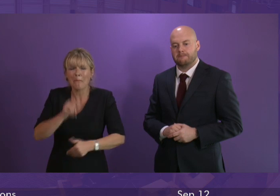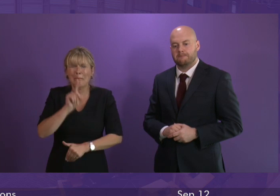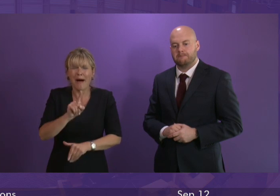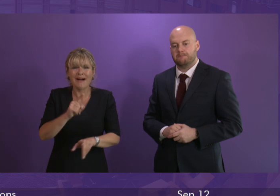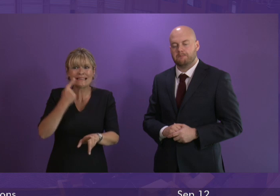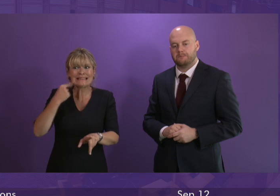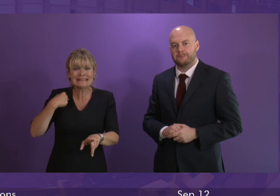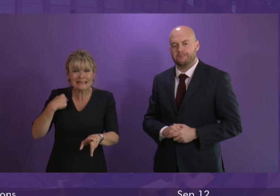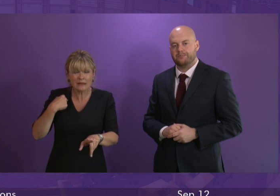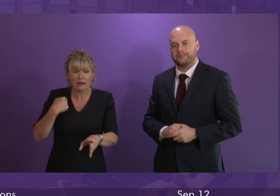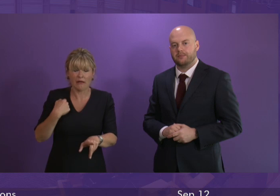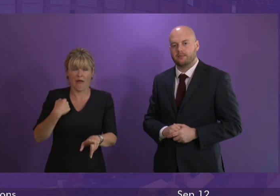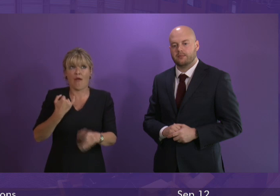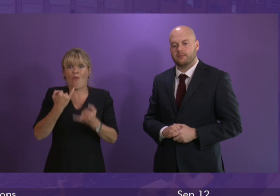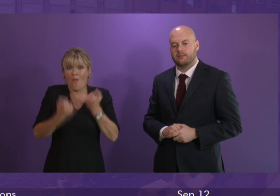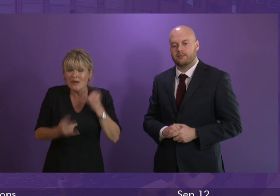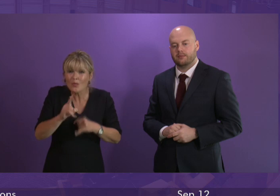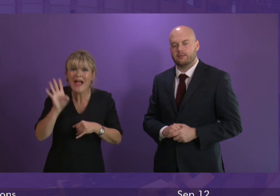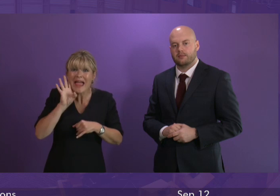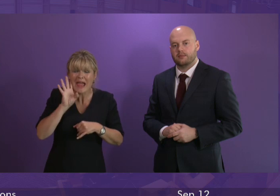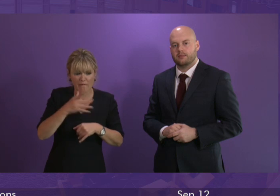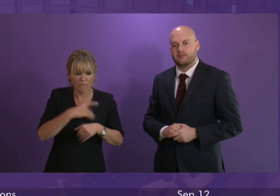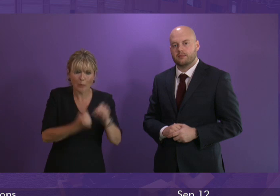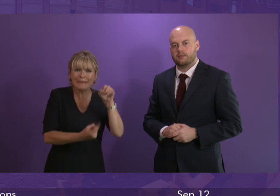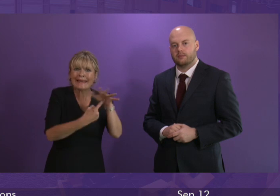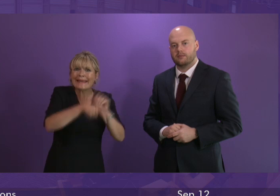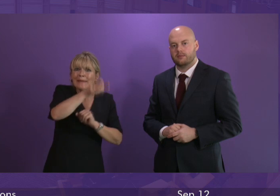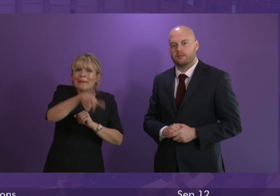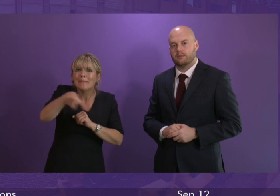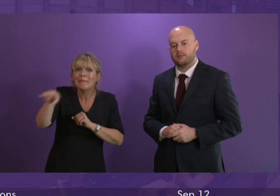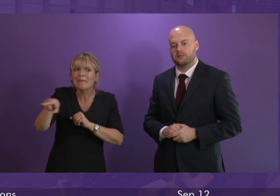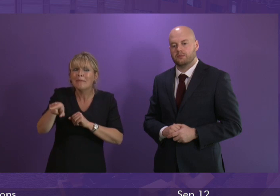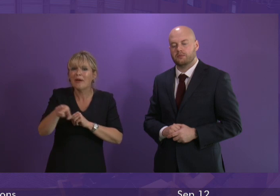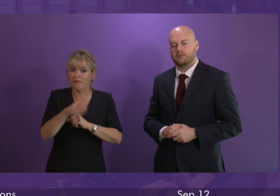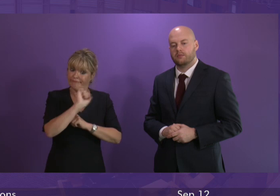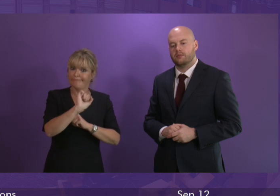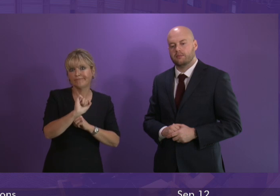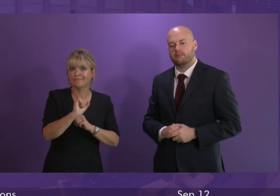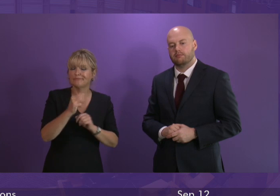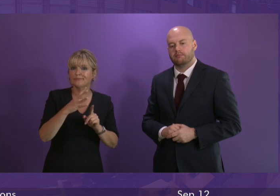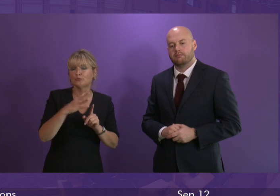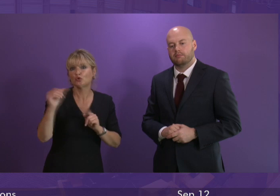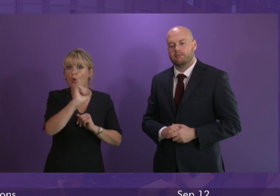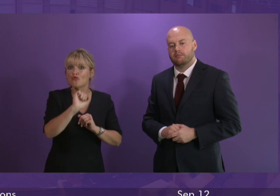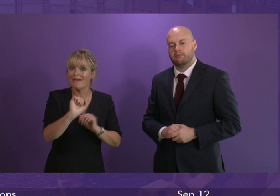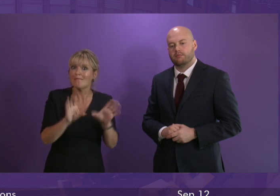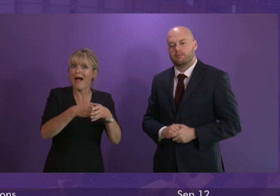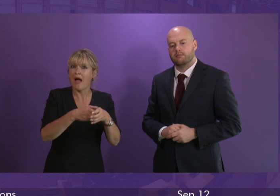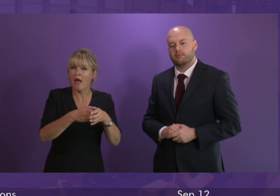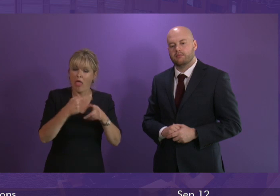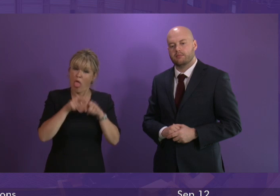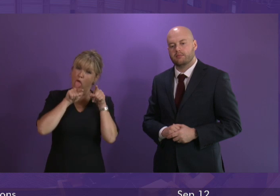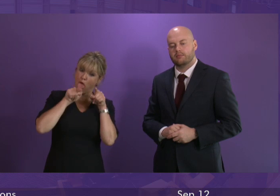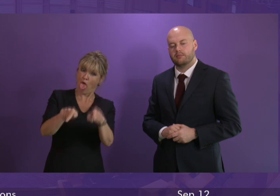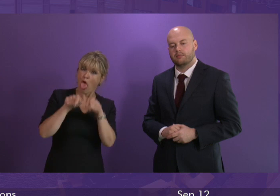heard directly and indirectly from key people or people within the conservative party attacking the